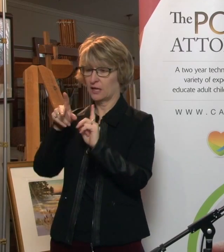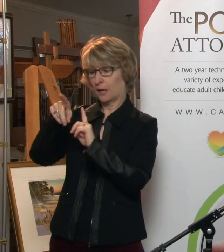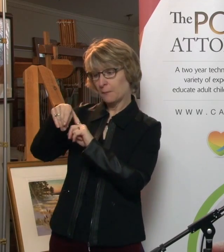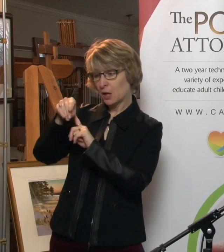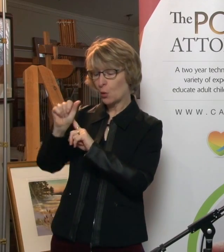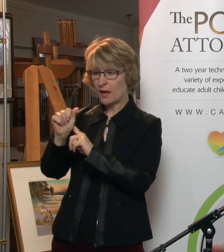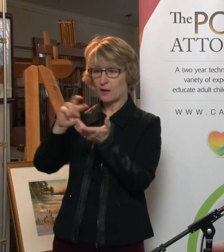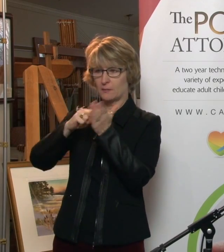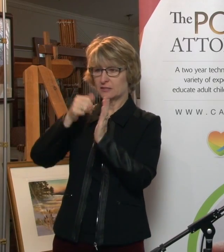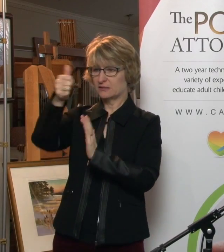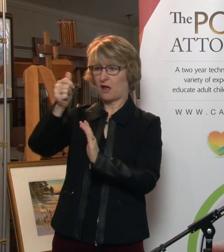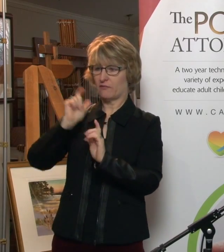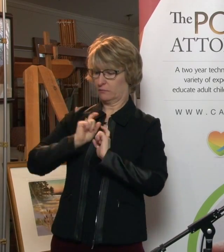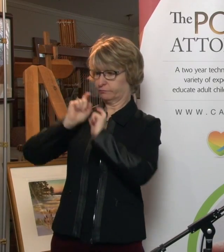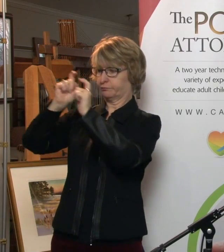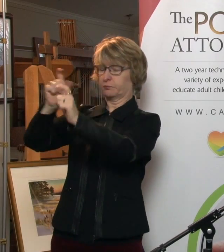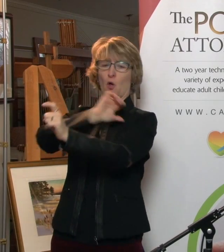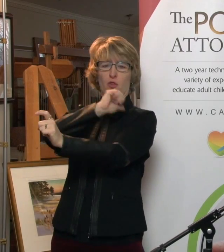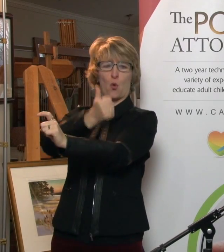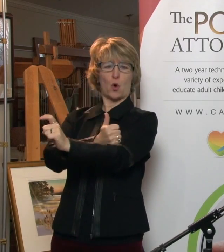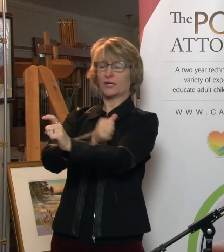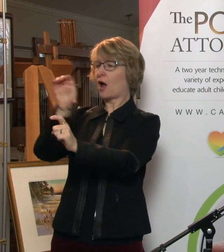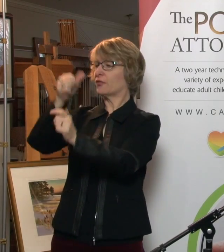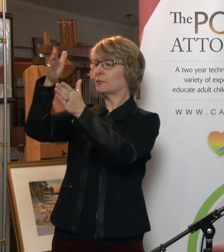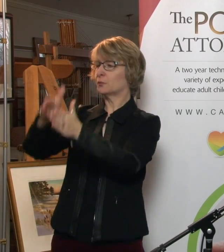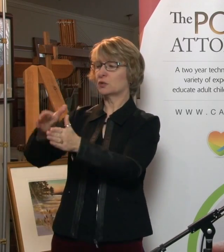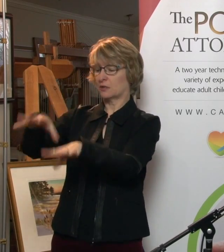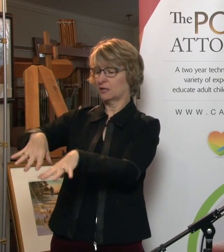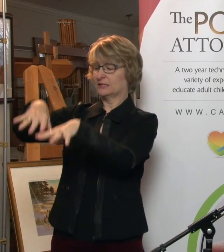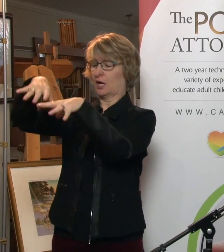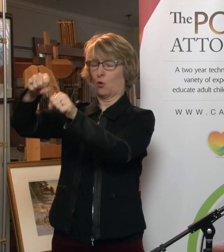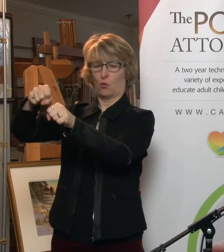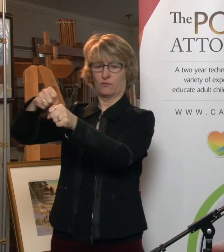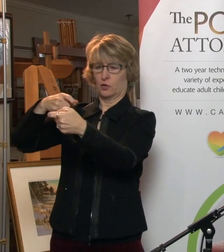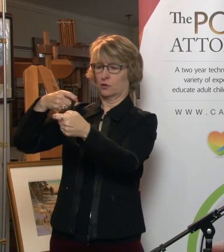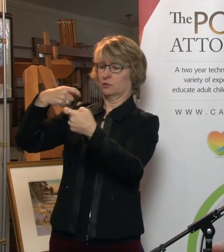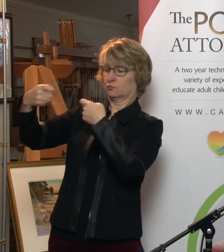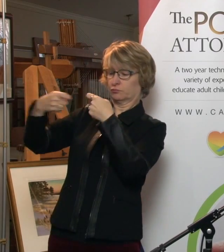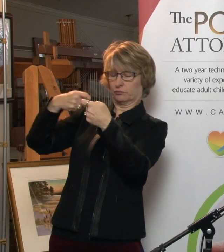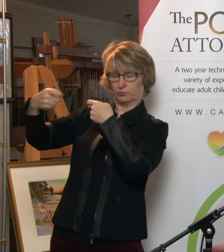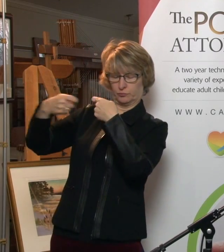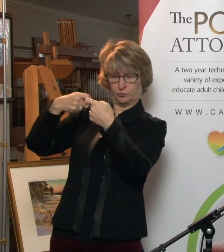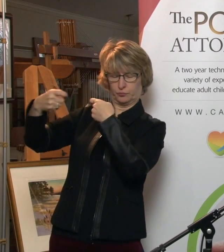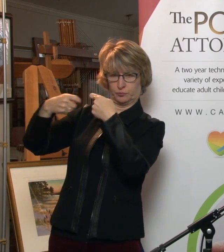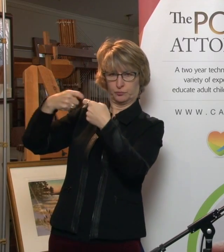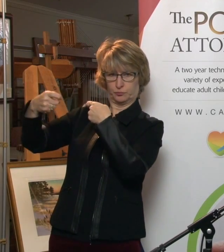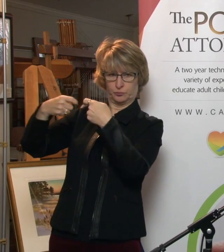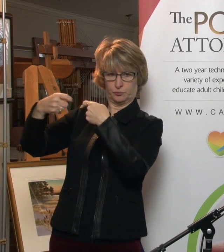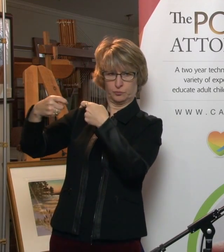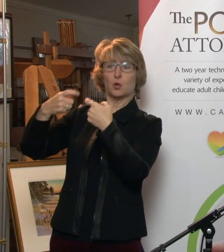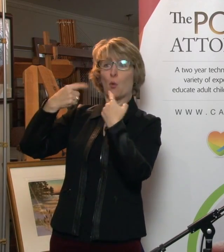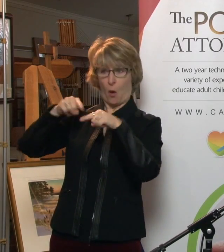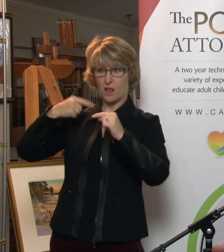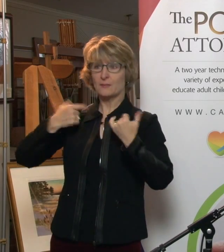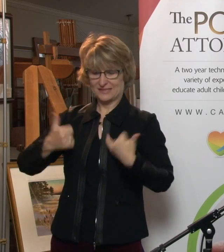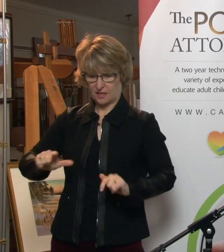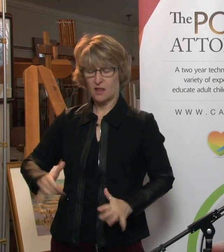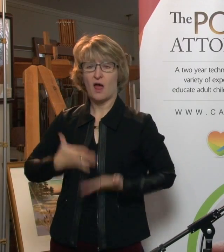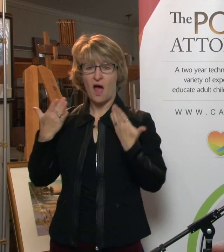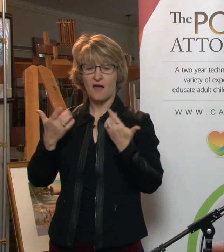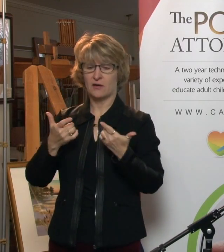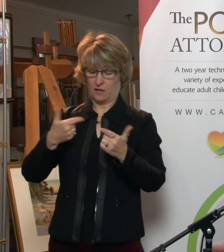you are giving someone authority to act on your behalf during your lifetime. And they cease to be effective the moment you die.